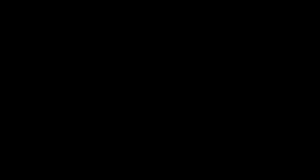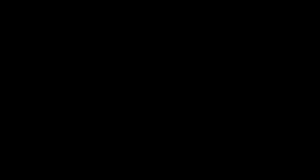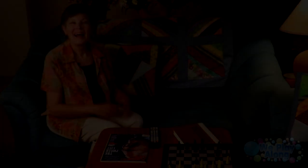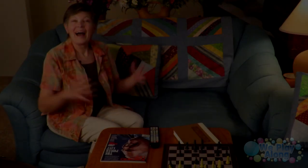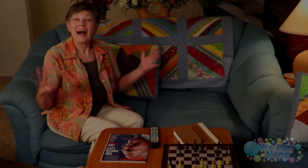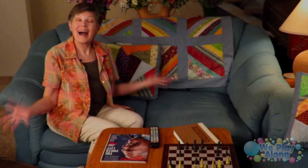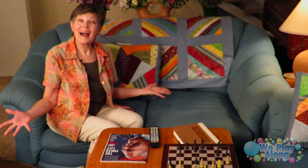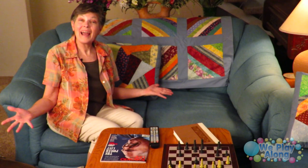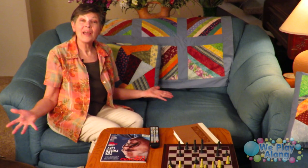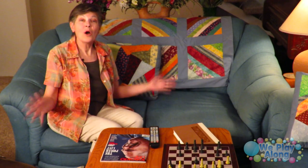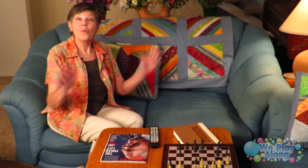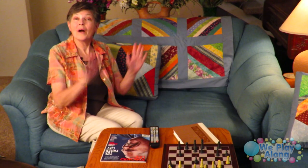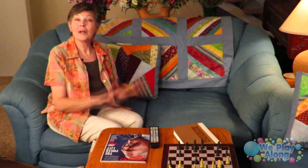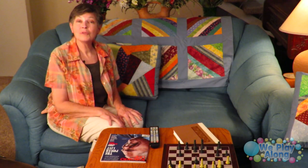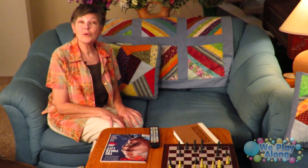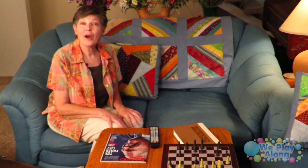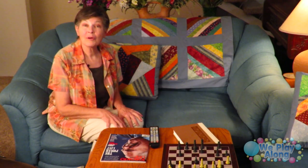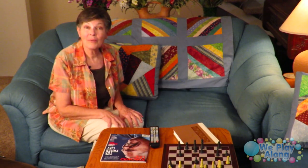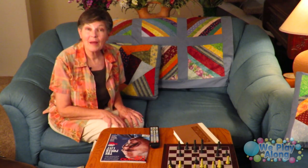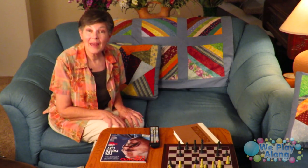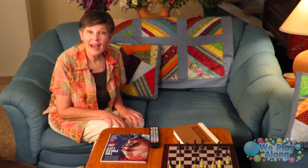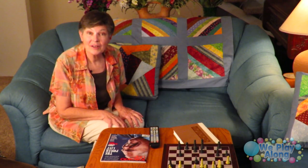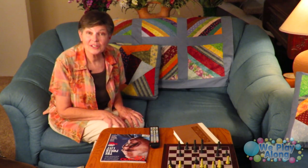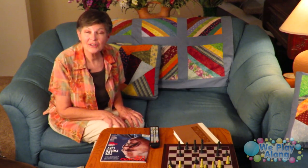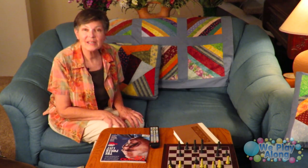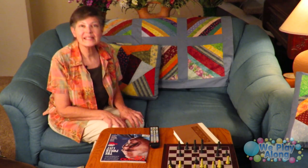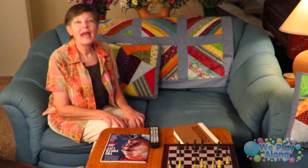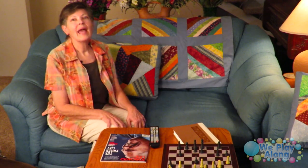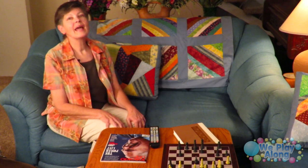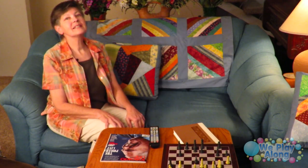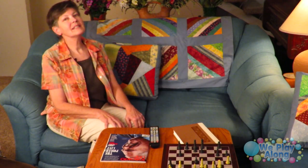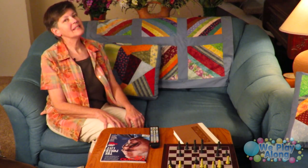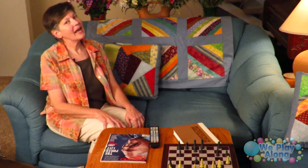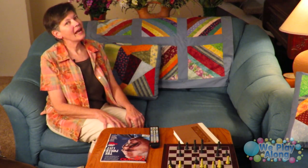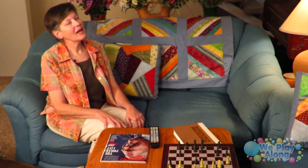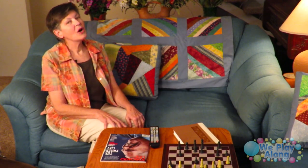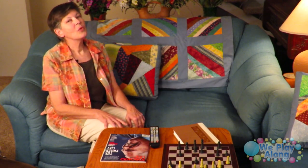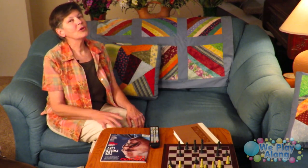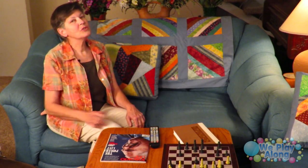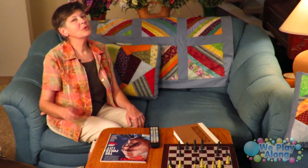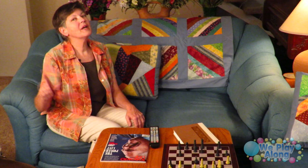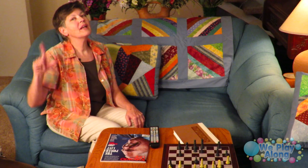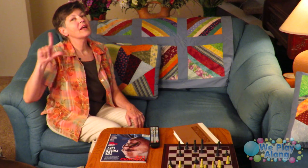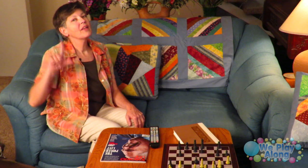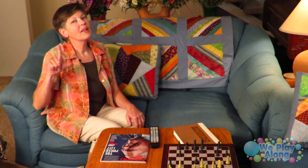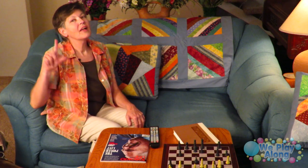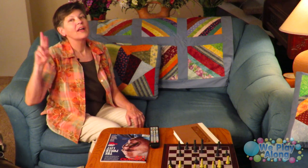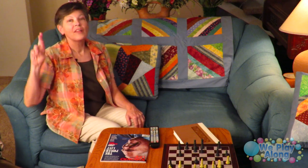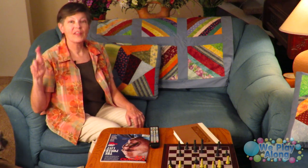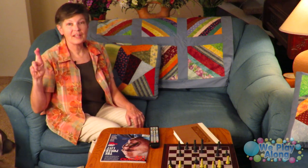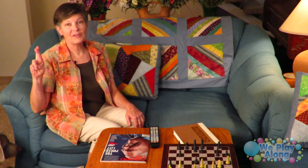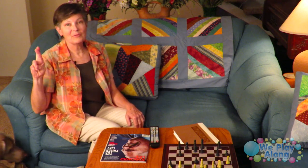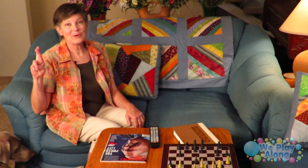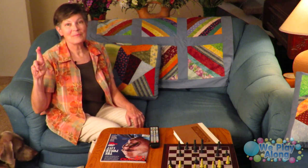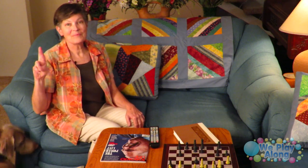hi welcome to our around the house series and today we're doing the living room